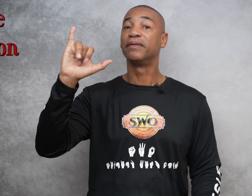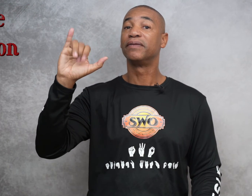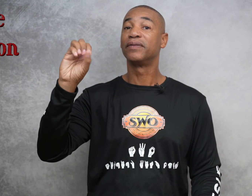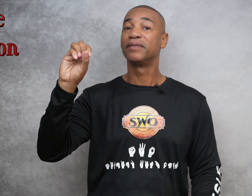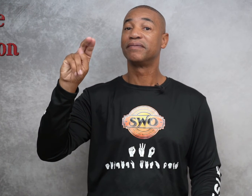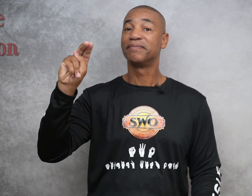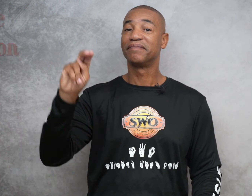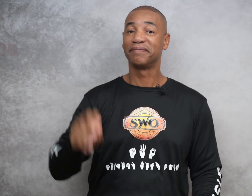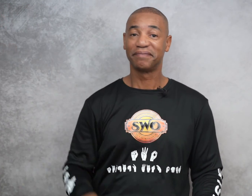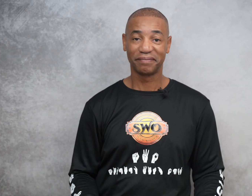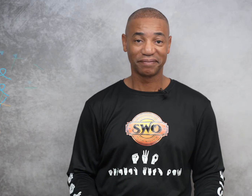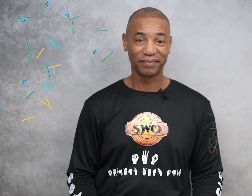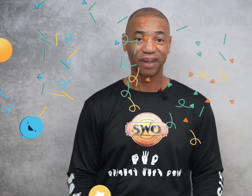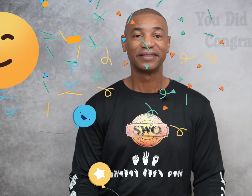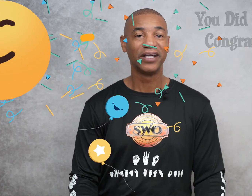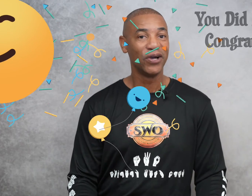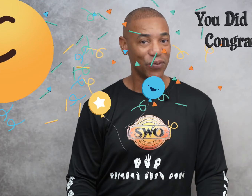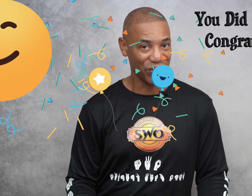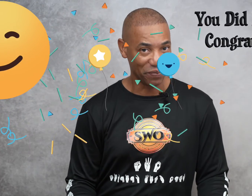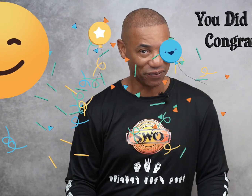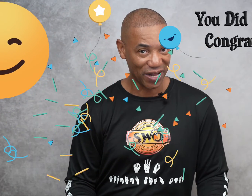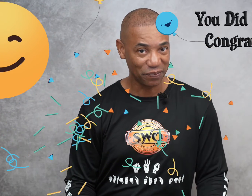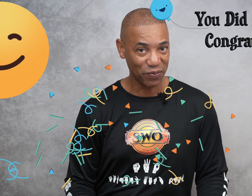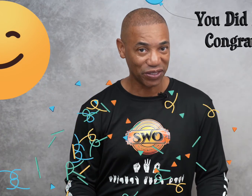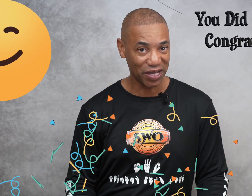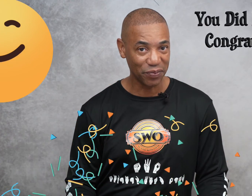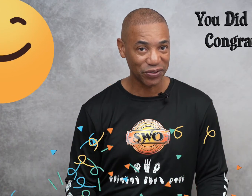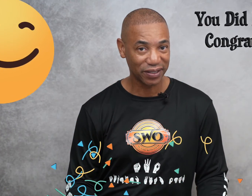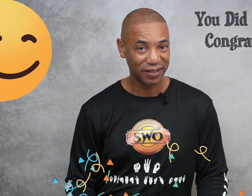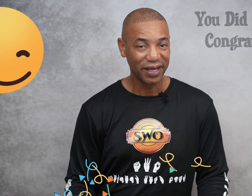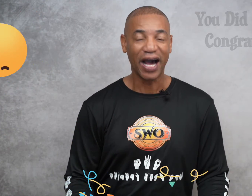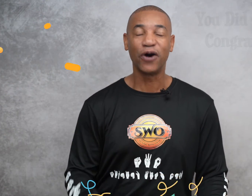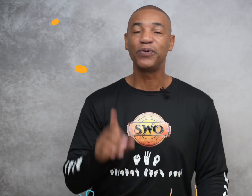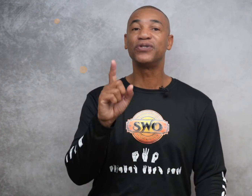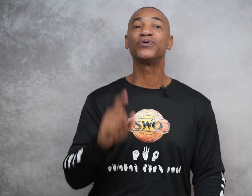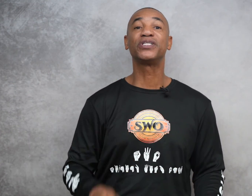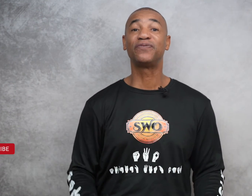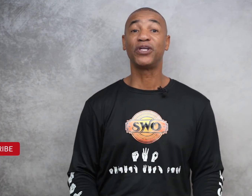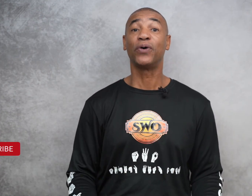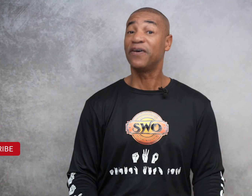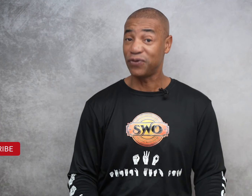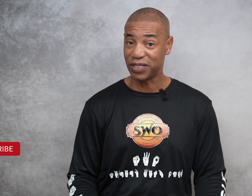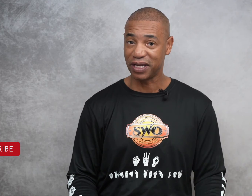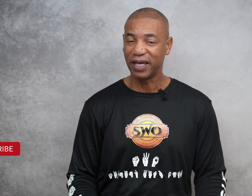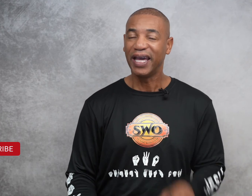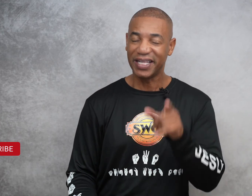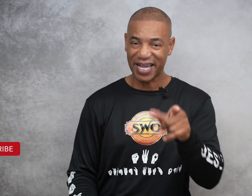were you able to follow me with the numbers? I hope you enjoyed this video. If you did, hit that